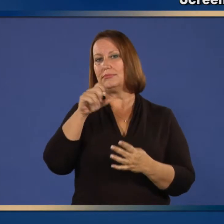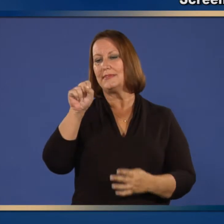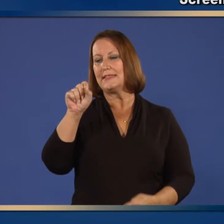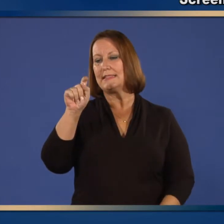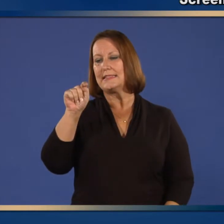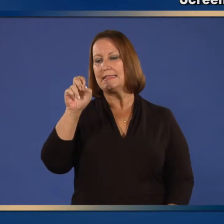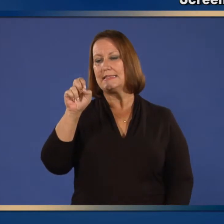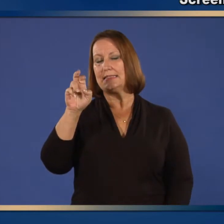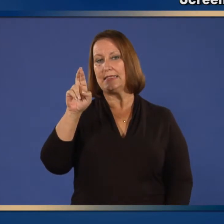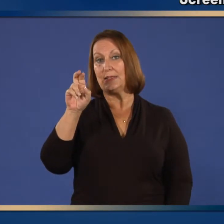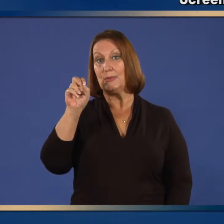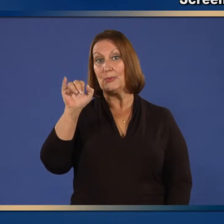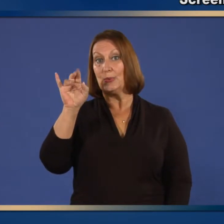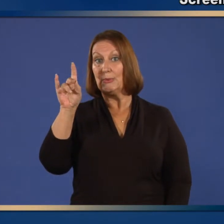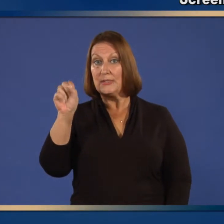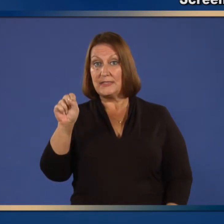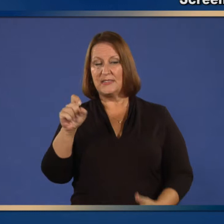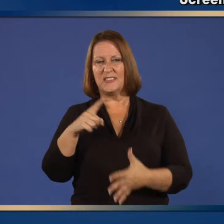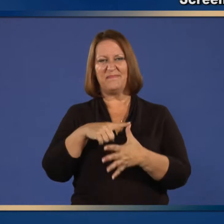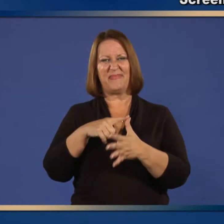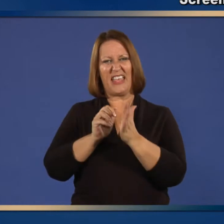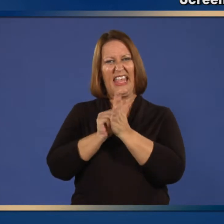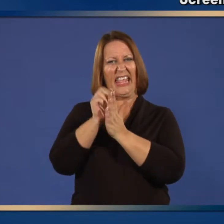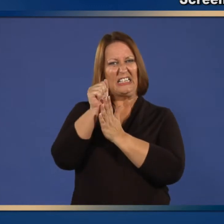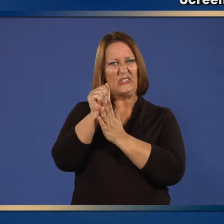with radiation or drugs?